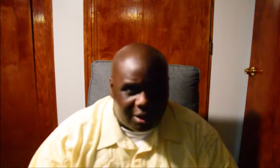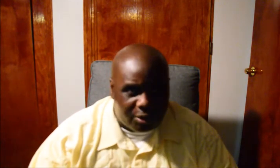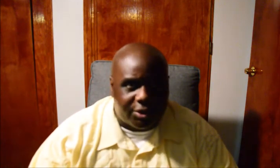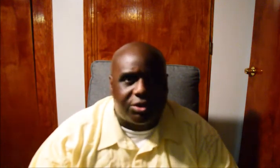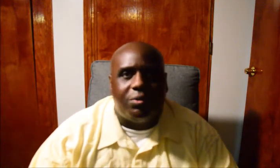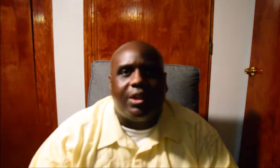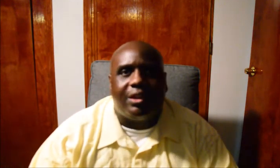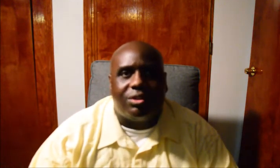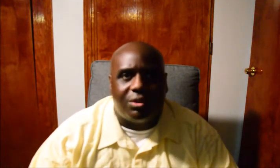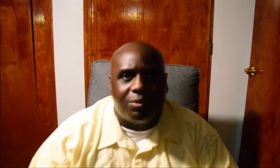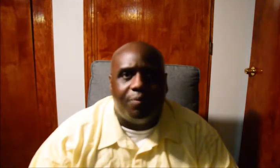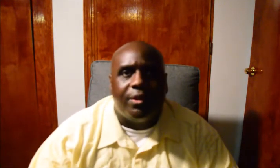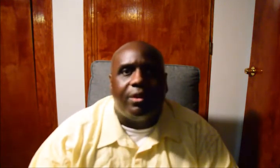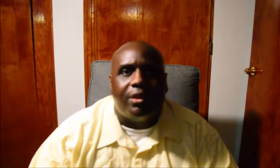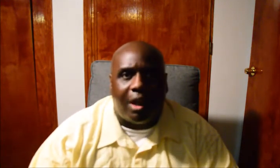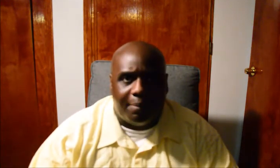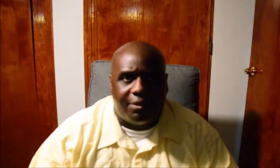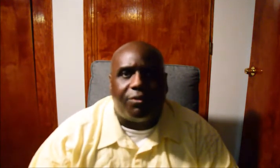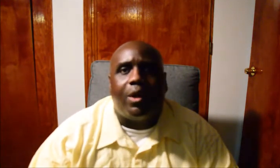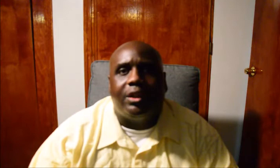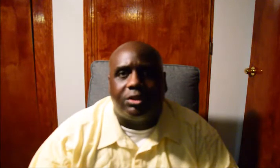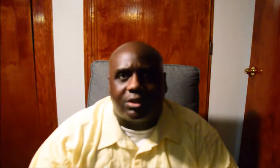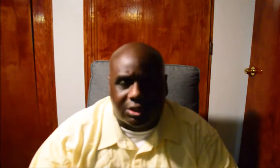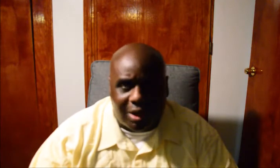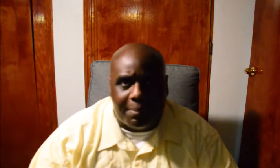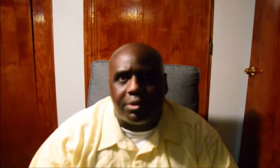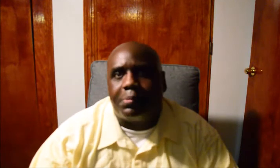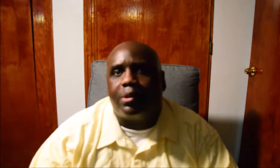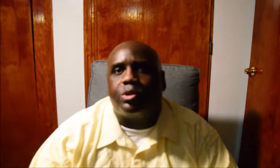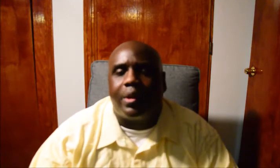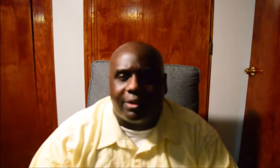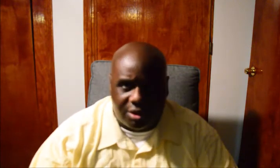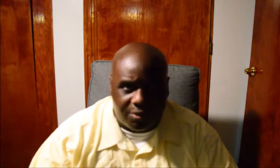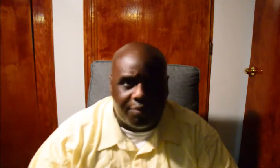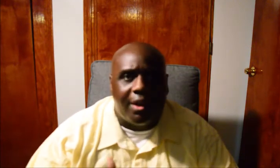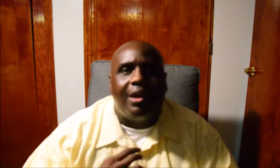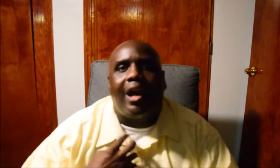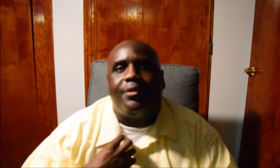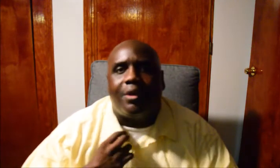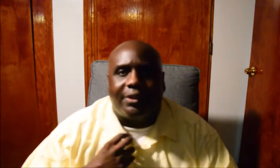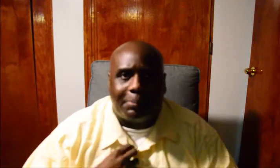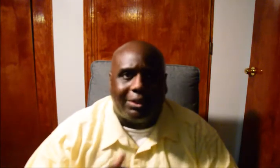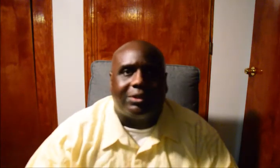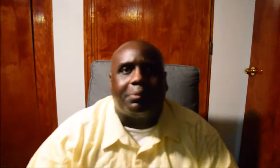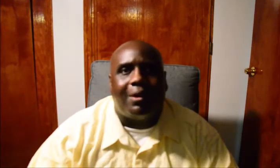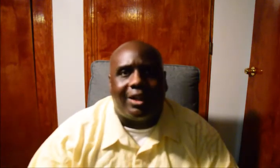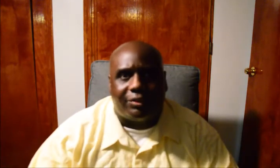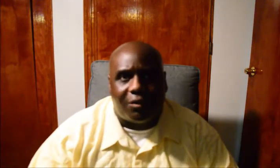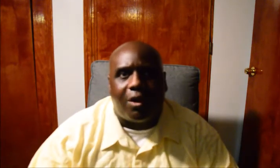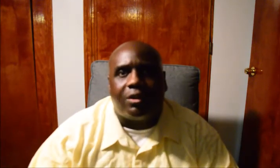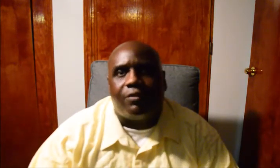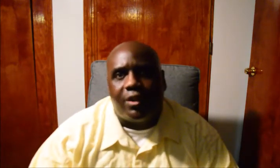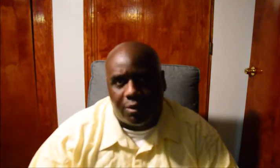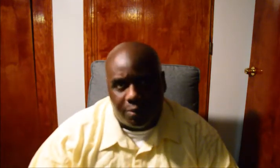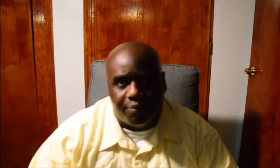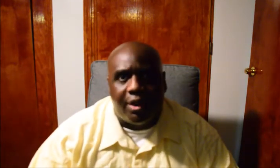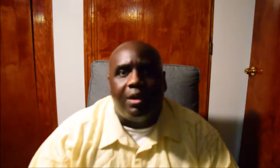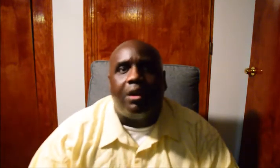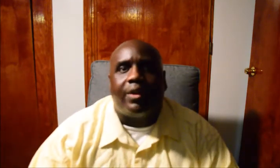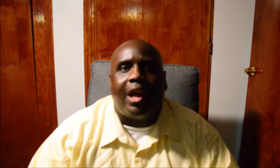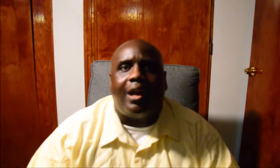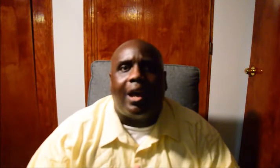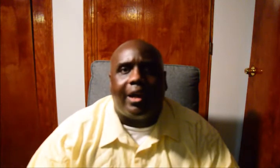It's my goal to soon get to 400 subscribers, because when I do, I do have a special surprise for all of you.